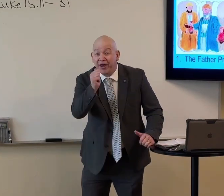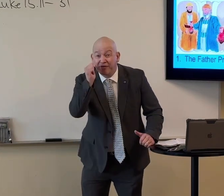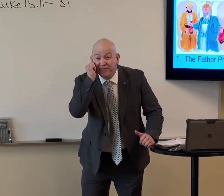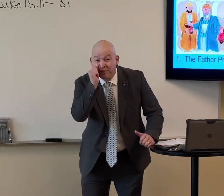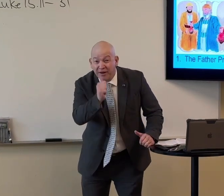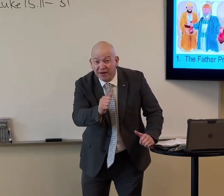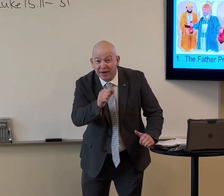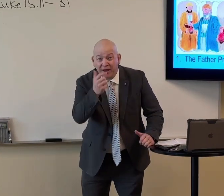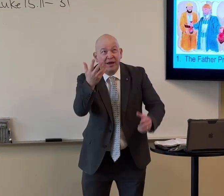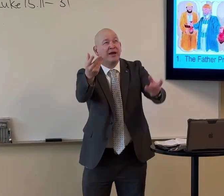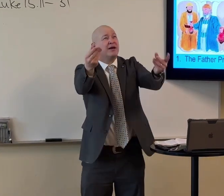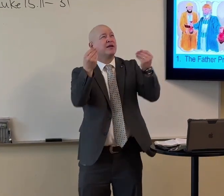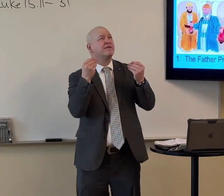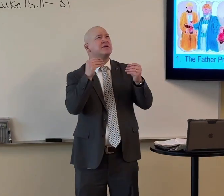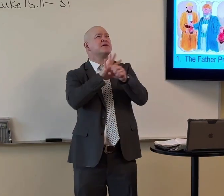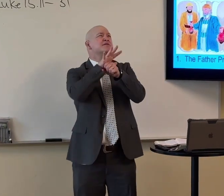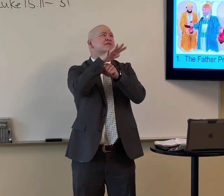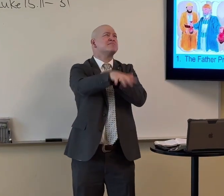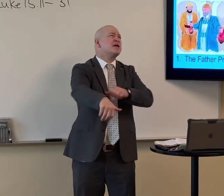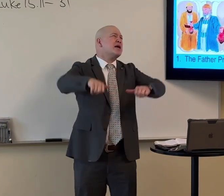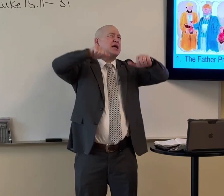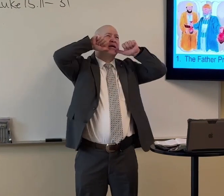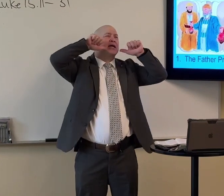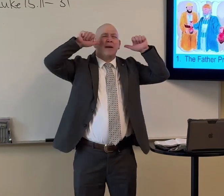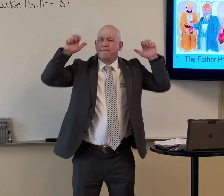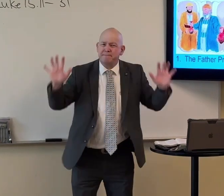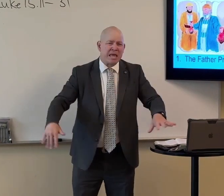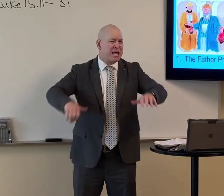Every day. He gives us plenty of blessings.